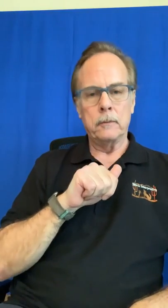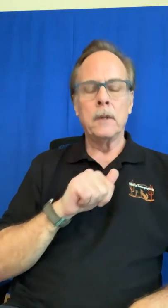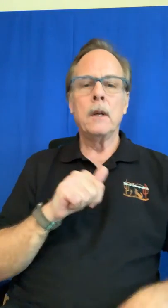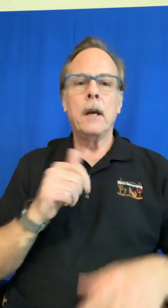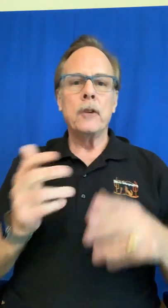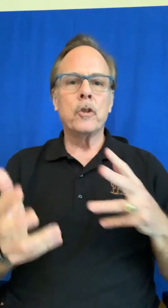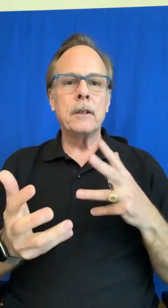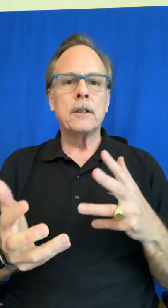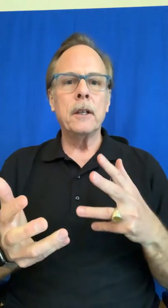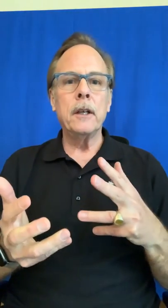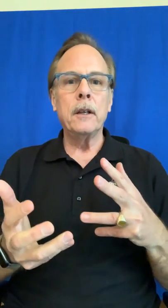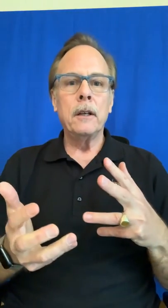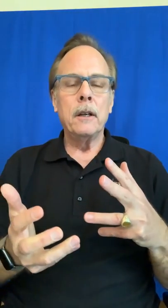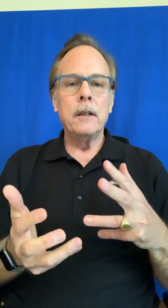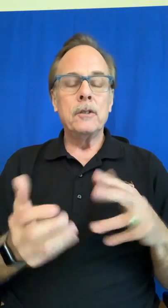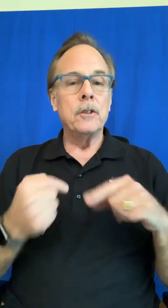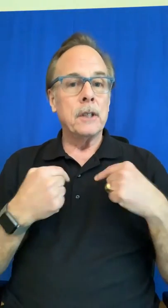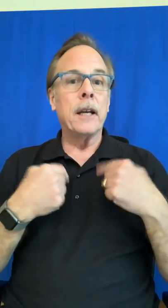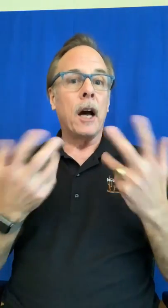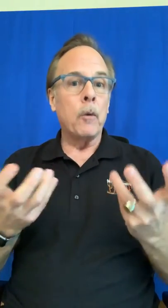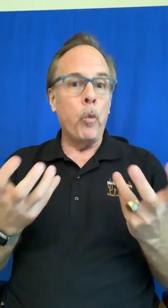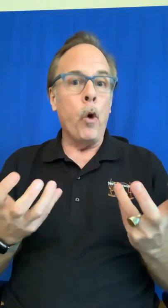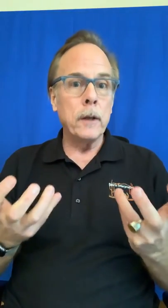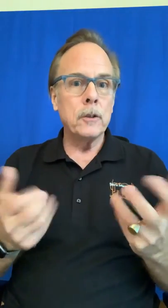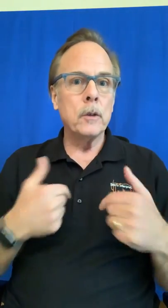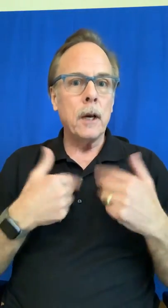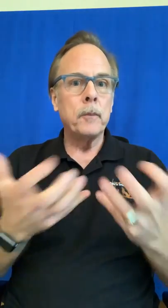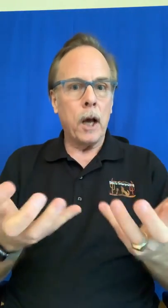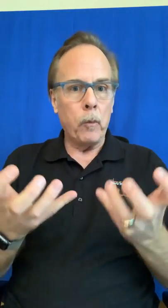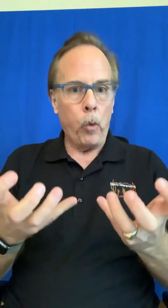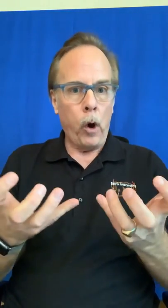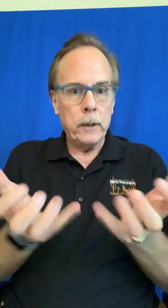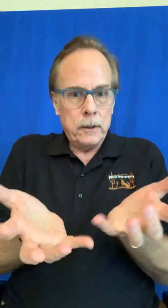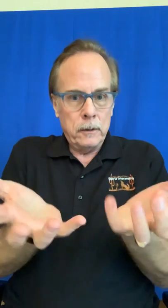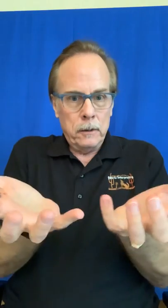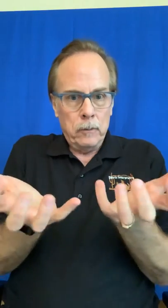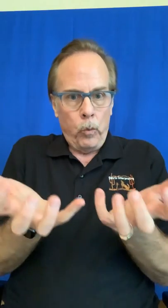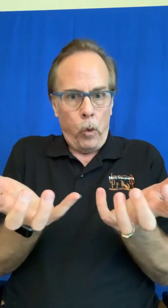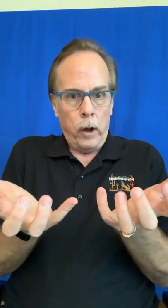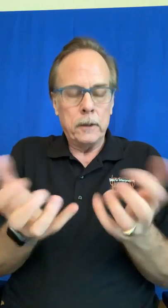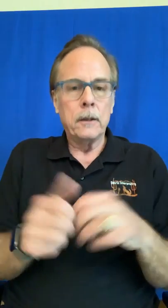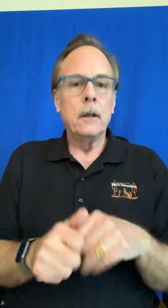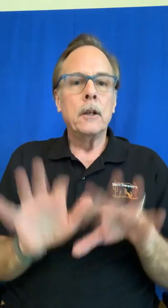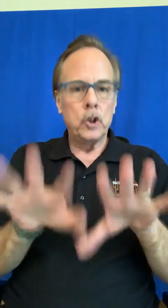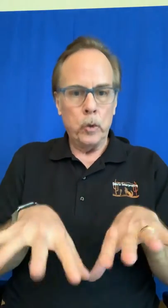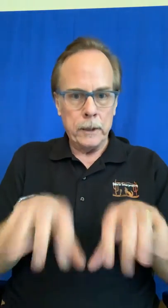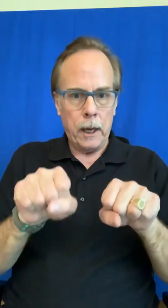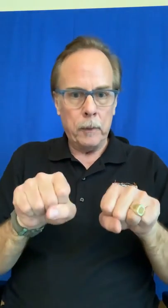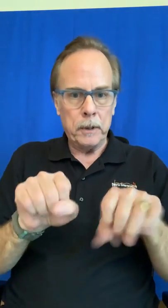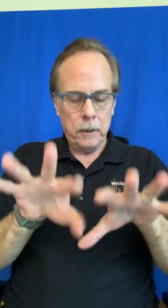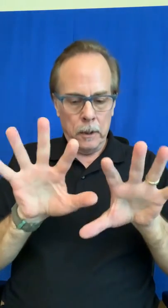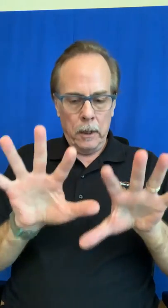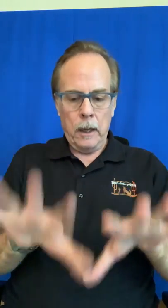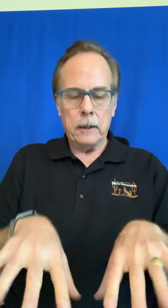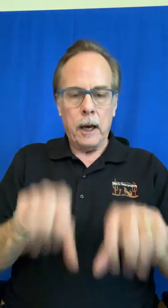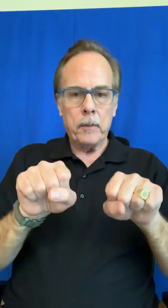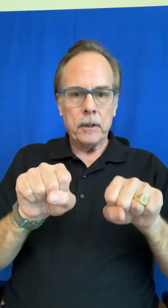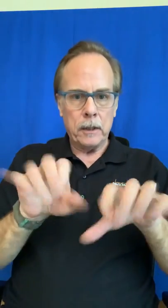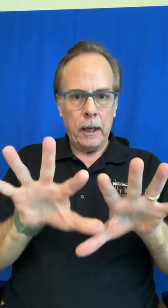as you can see she's saying I want to adopt I want want to adopt adopt the sign